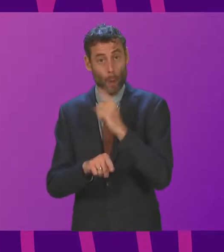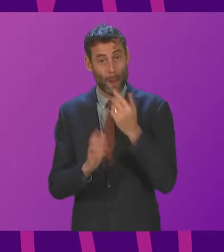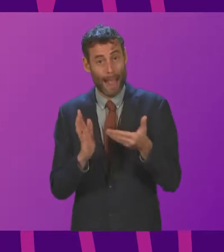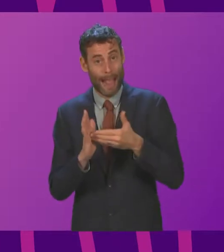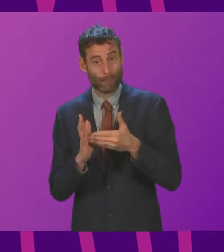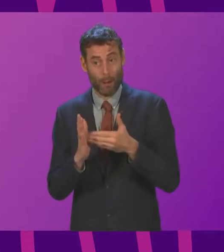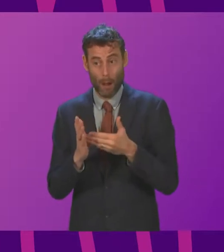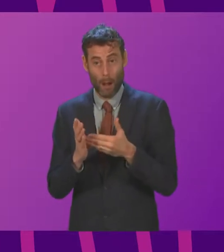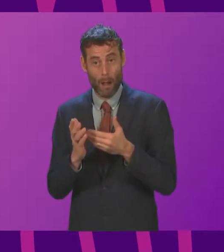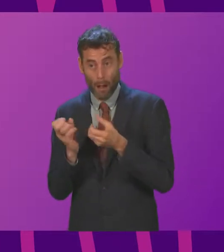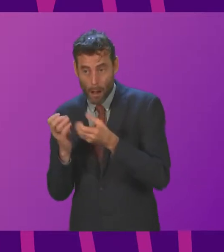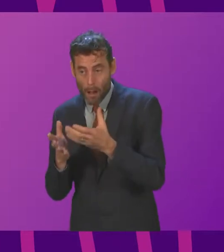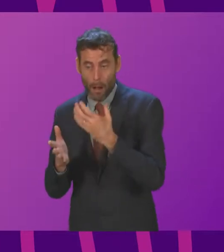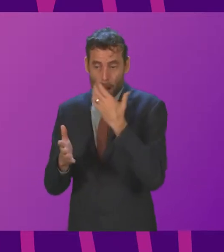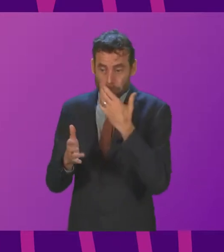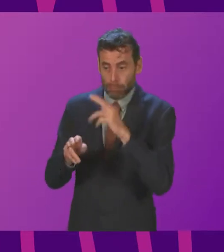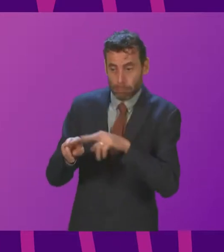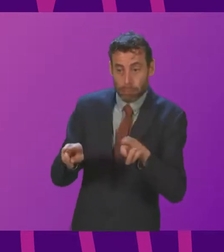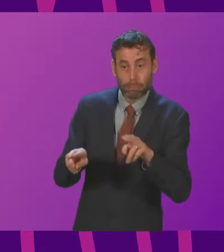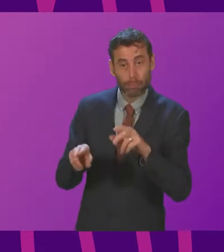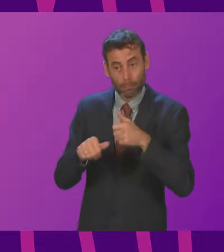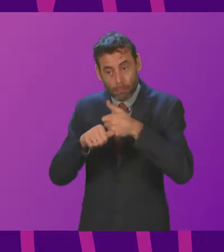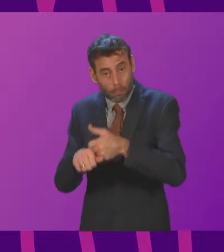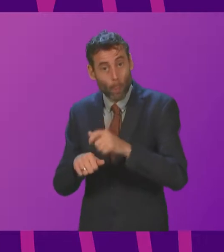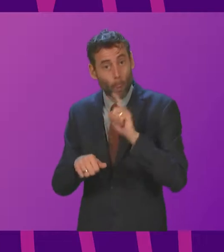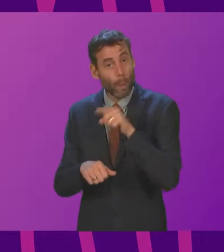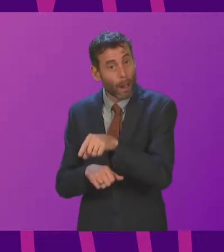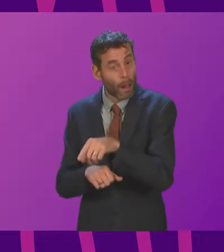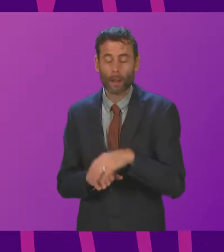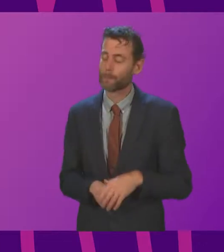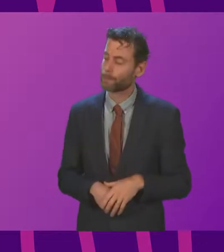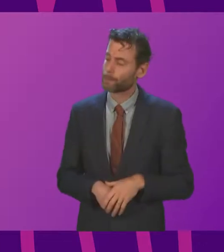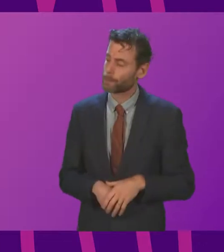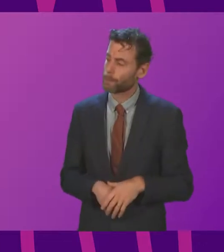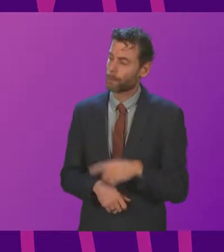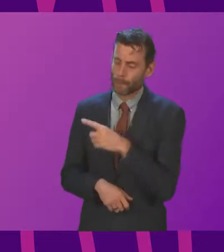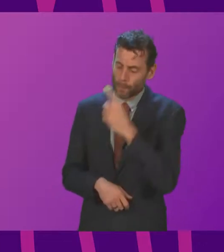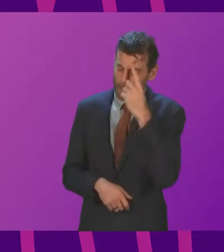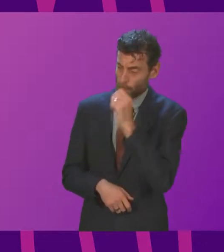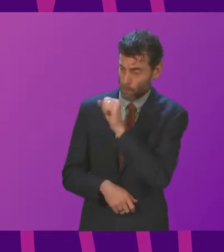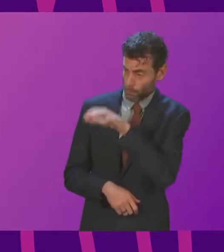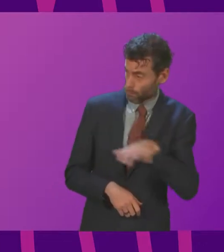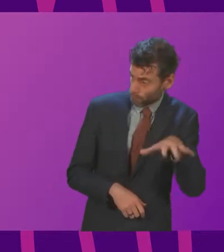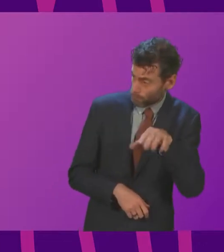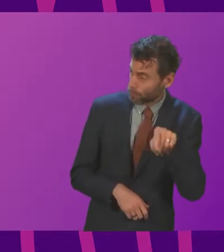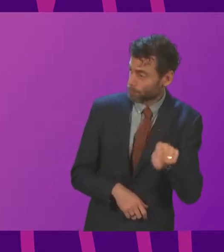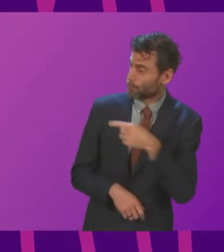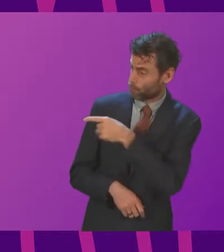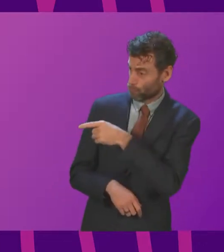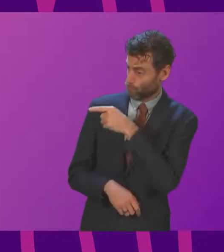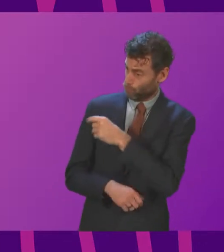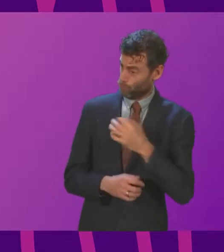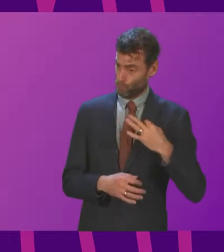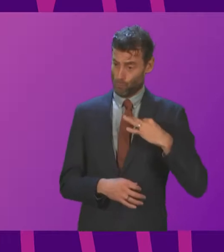Minister, I'm sure, will have, does have an interest in our own constituency insofar as I hope that she could tell me